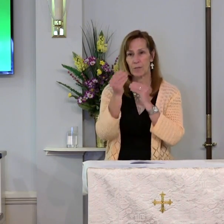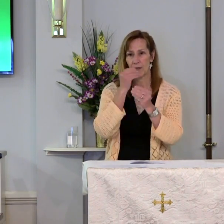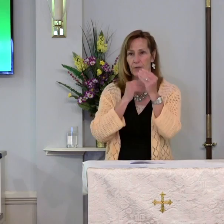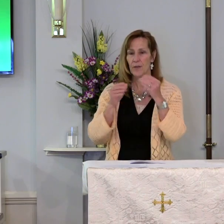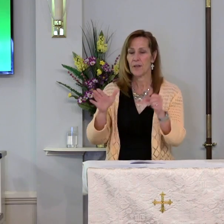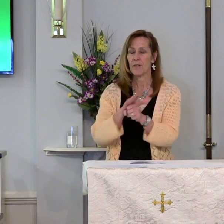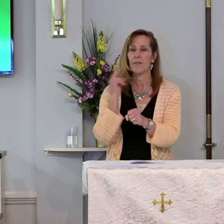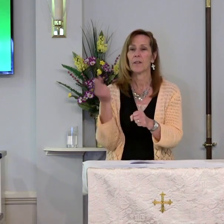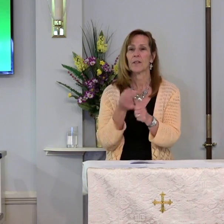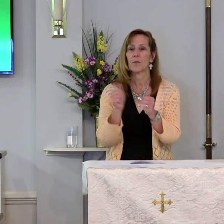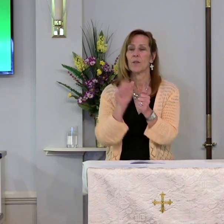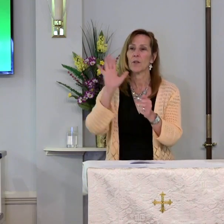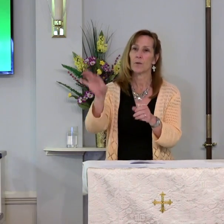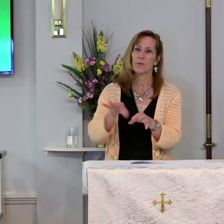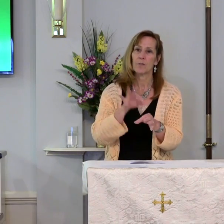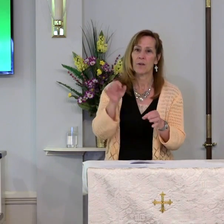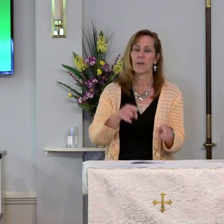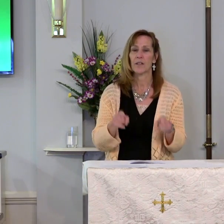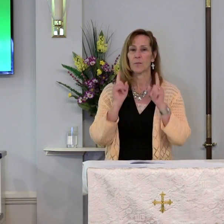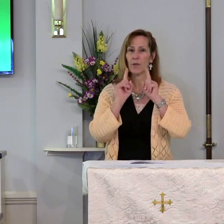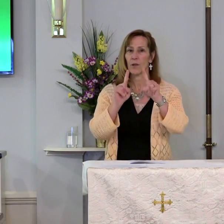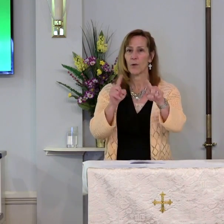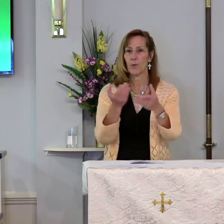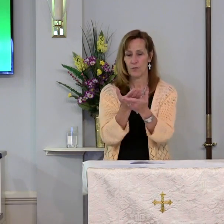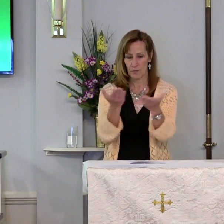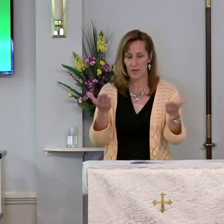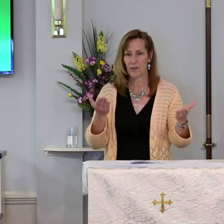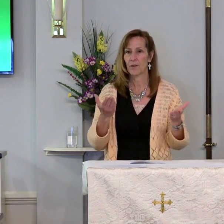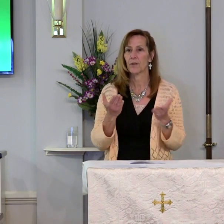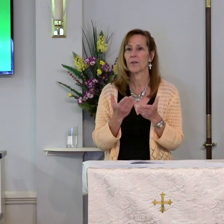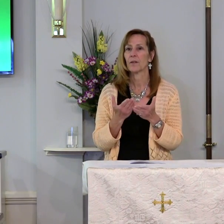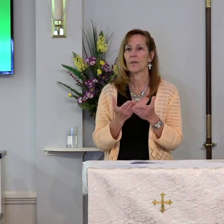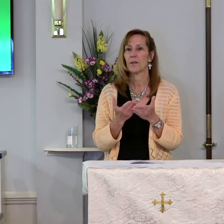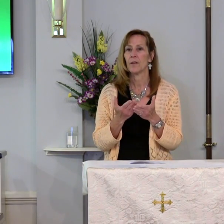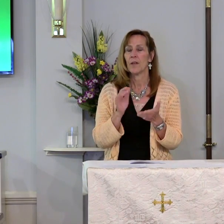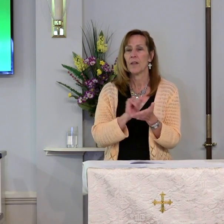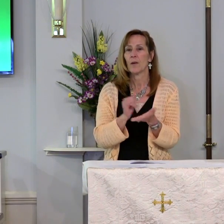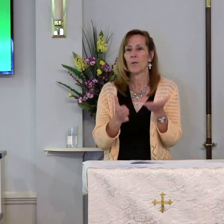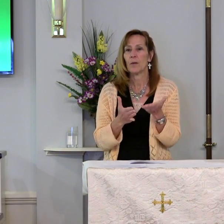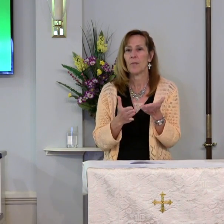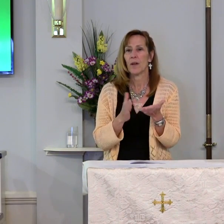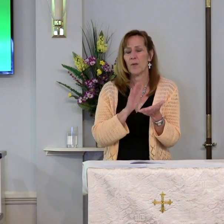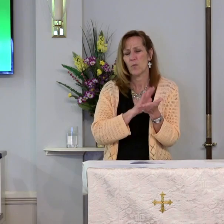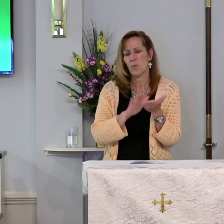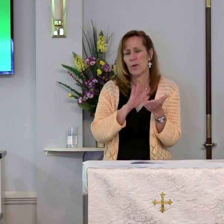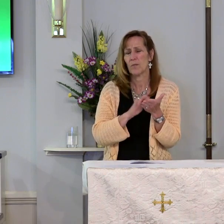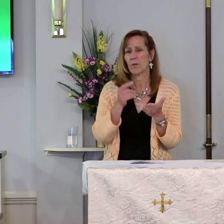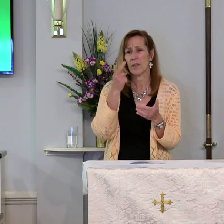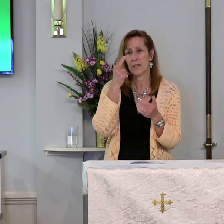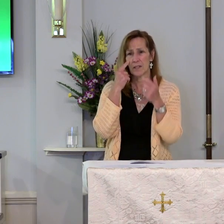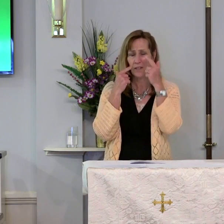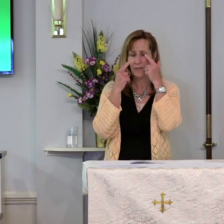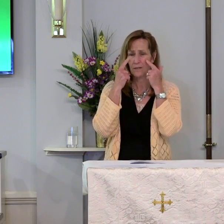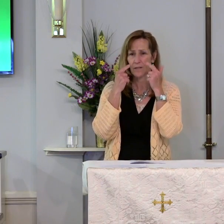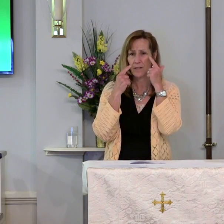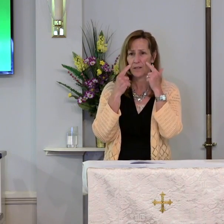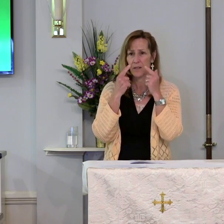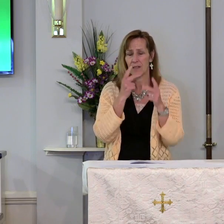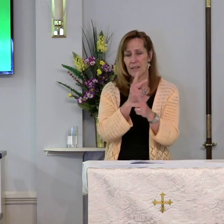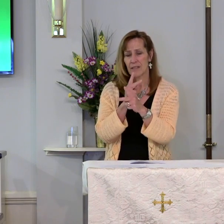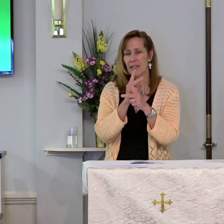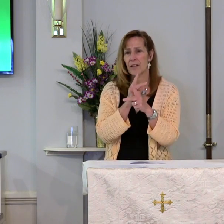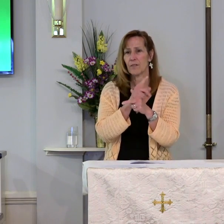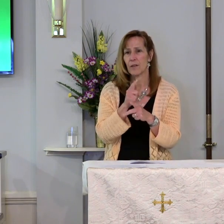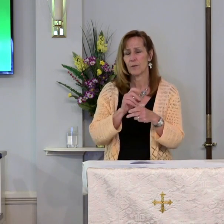Fill us with your spirit as we go from here, that we may wipe away tears, tend